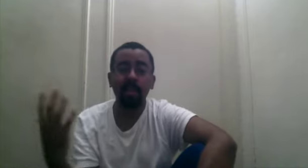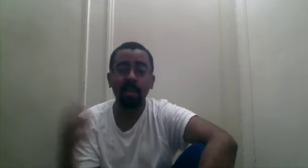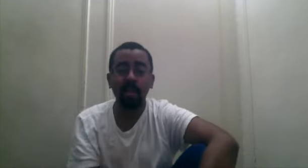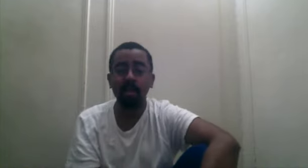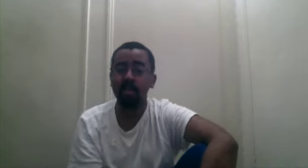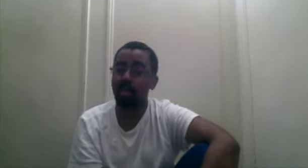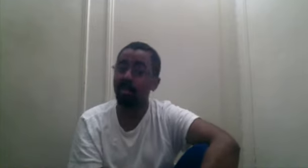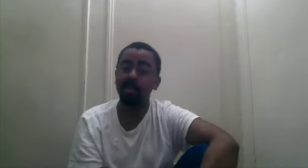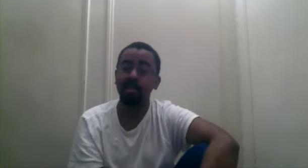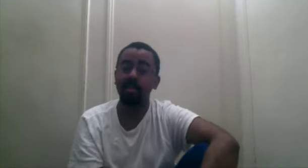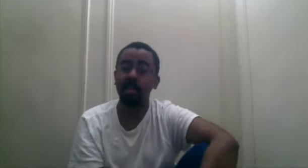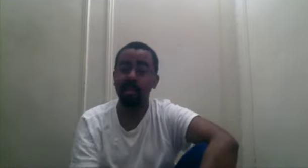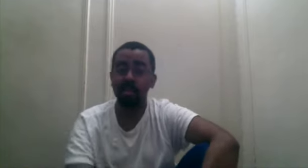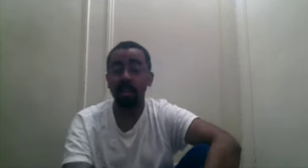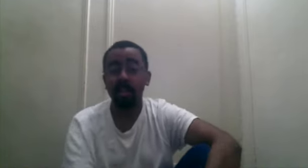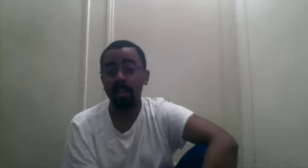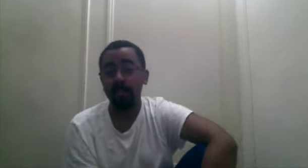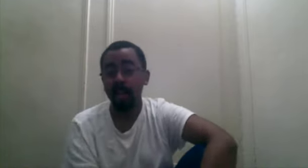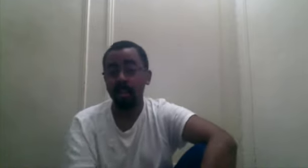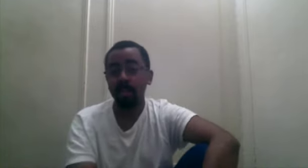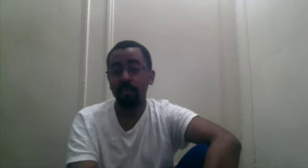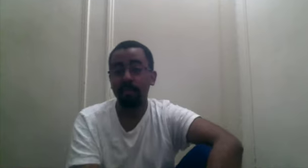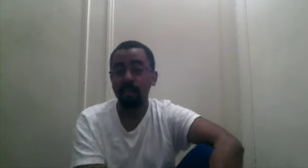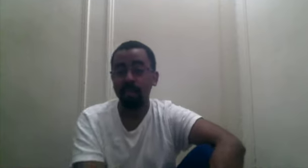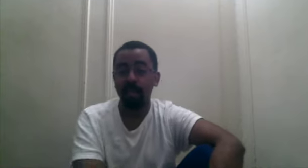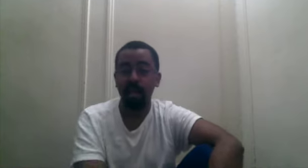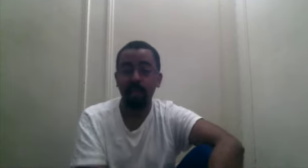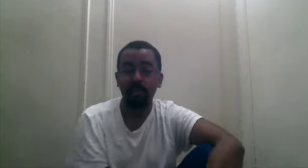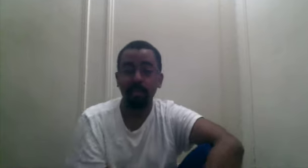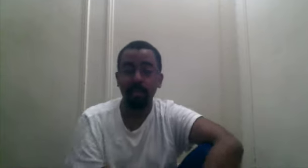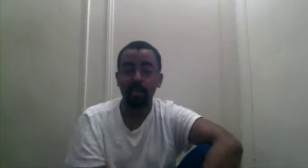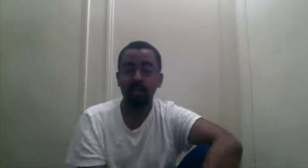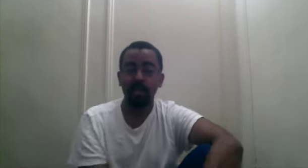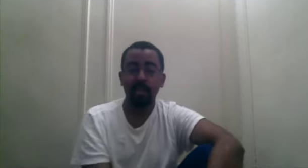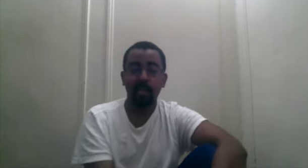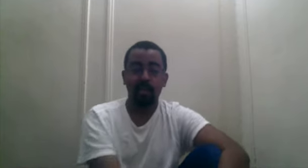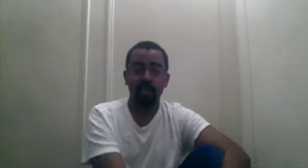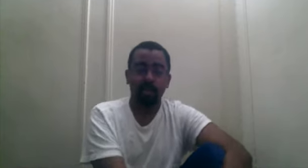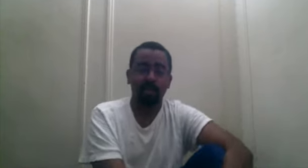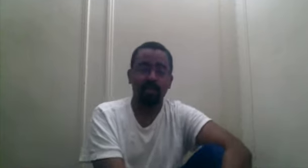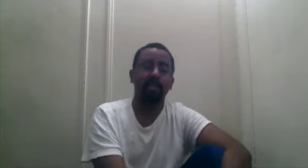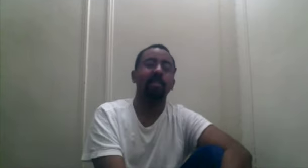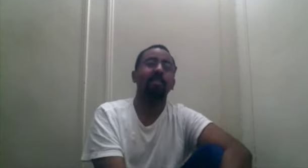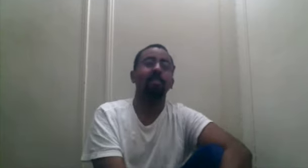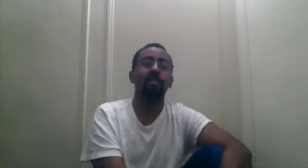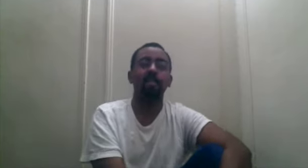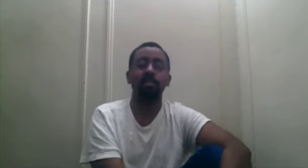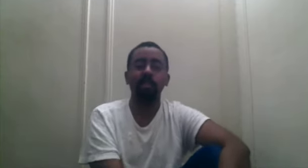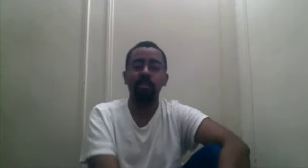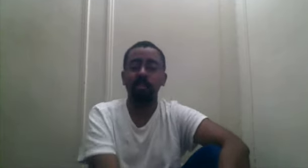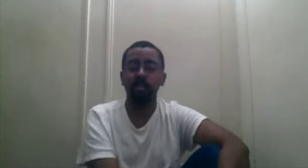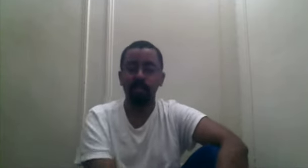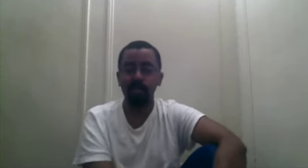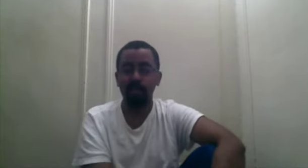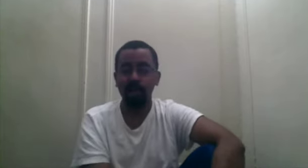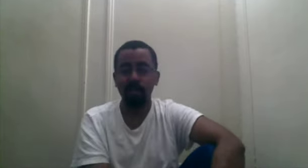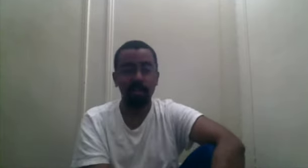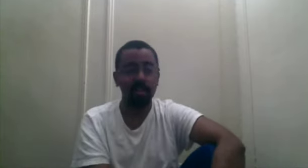does? Jesus Christ. Can imagine if the president had fucking, fucking string, string, powers? Jesus